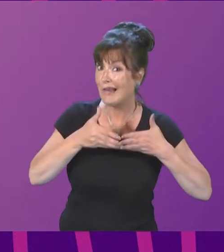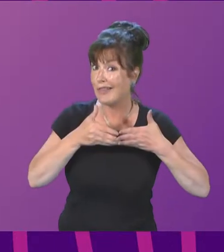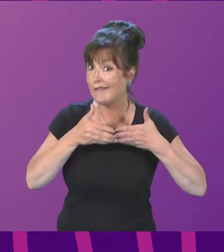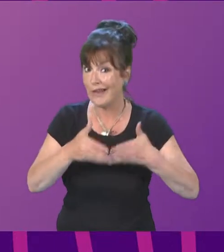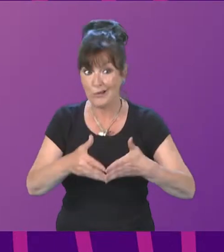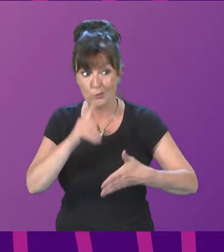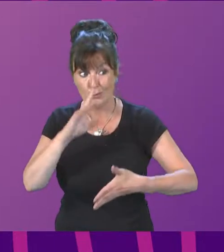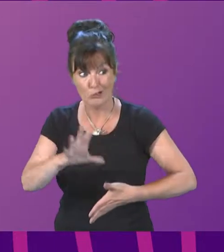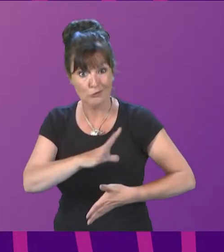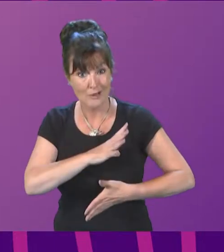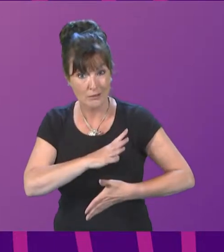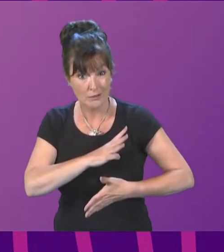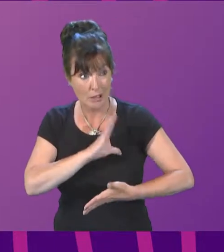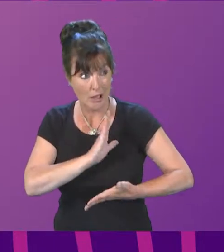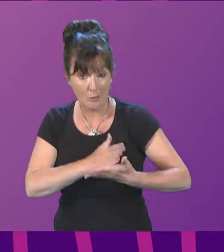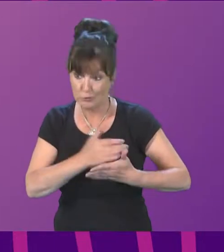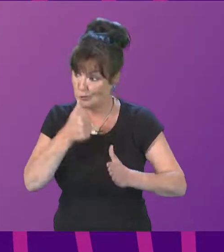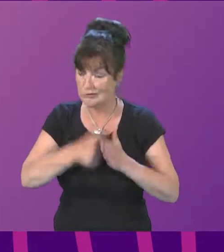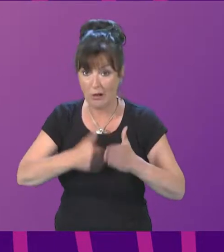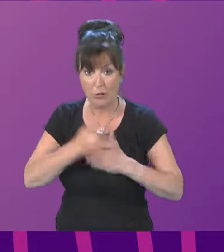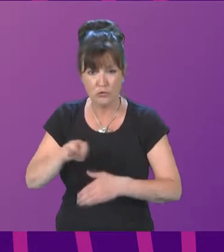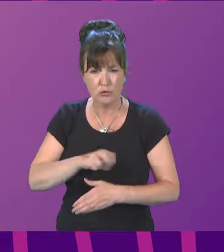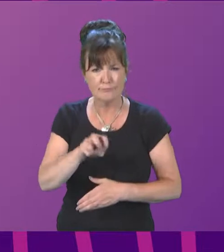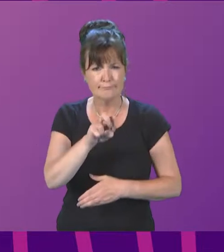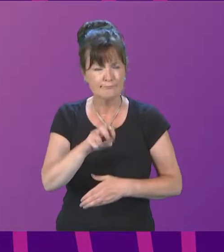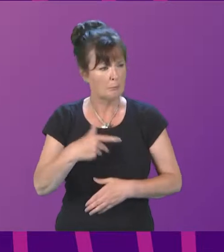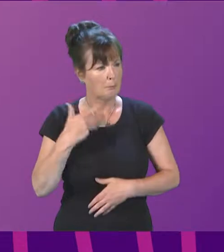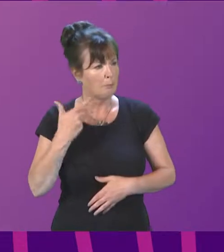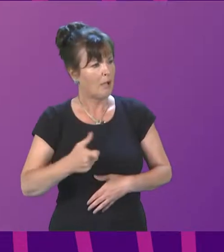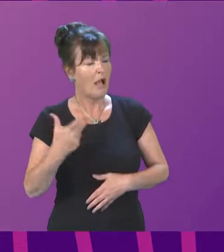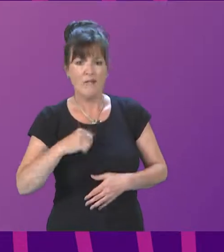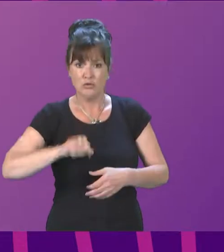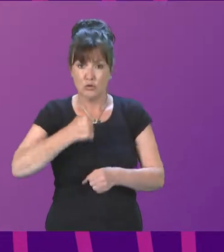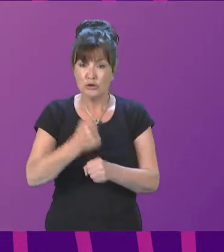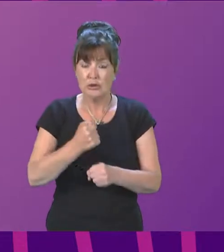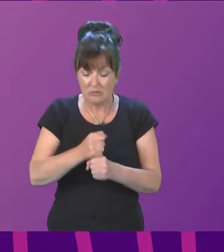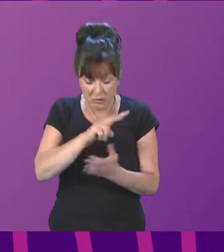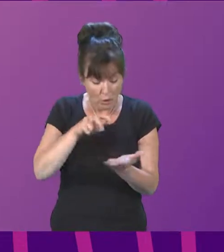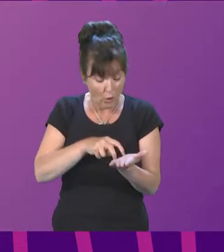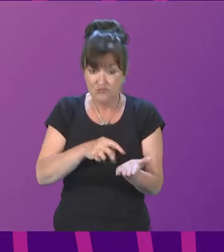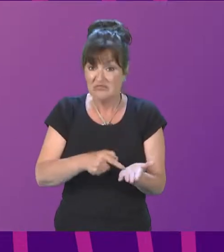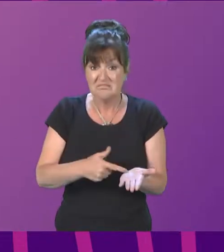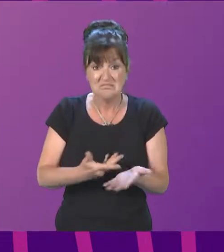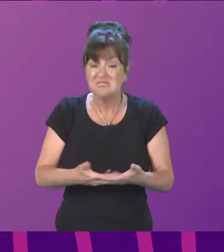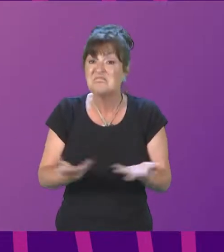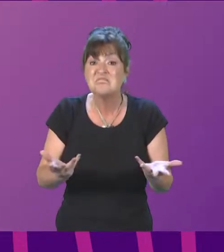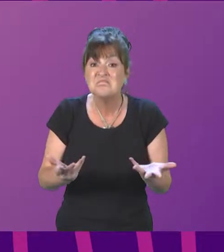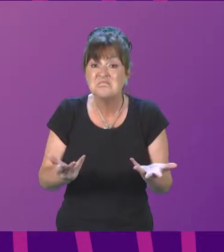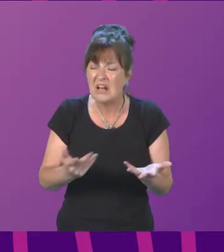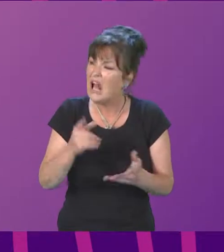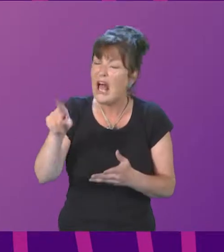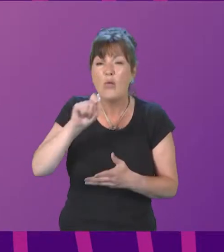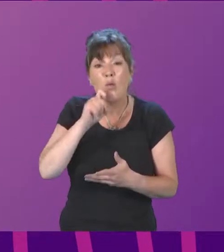operate on the route. We've had a Scottish Government that's mucked up on the contract, the nationalisation in the yard, and will